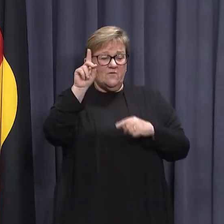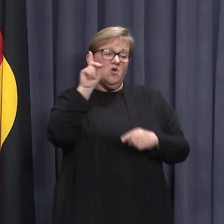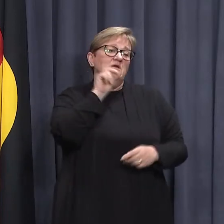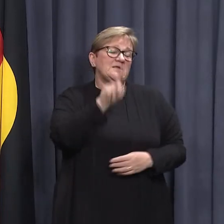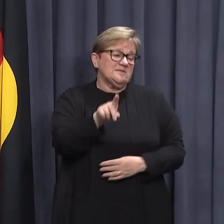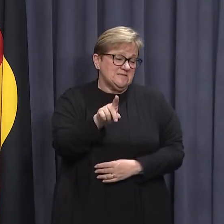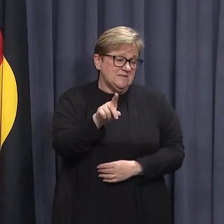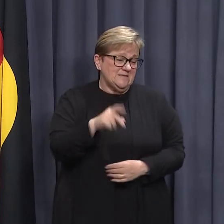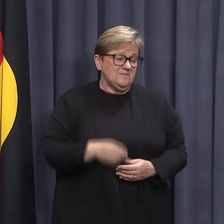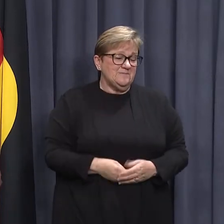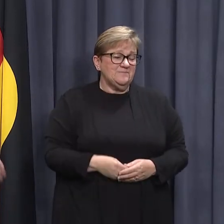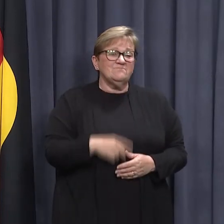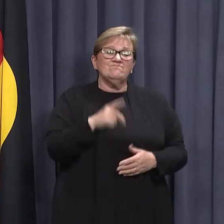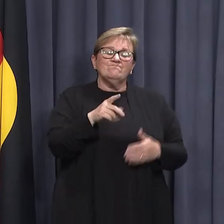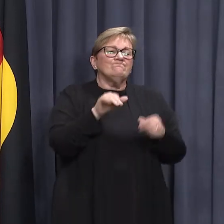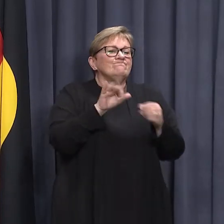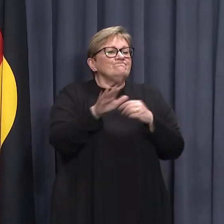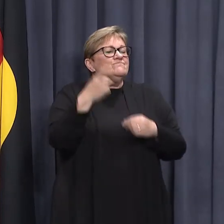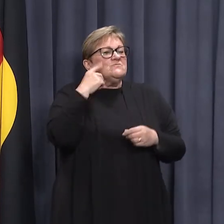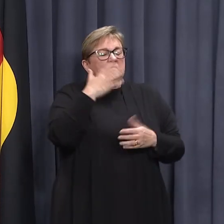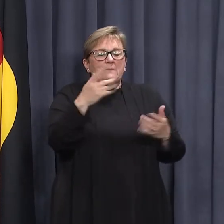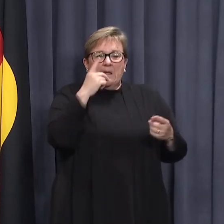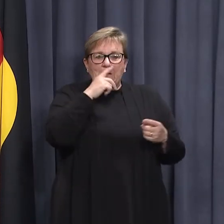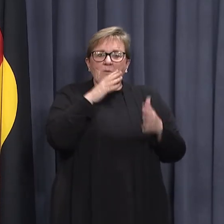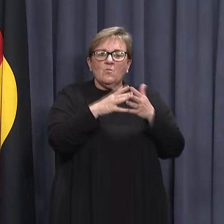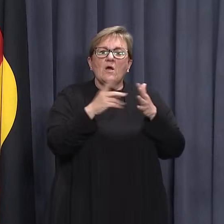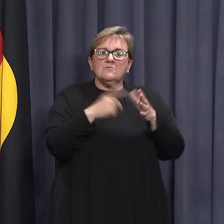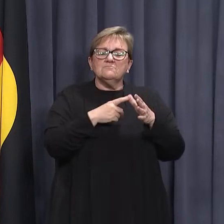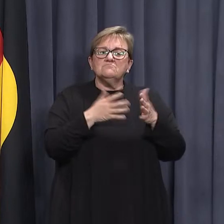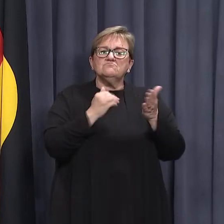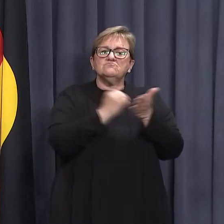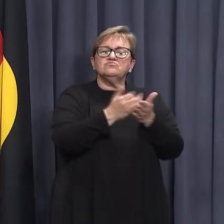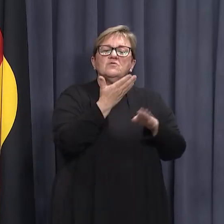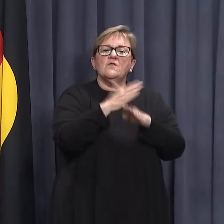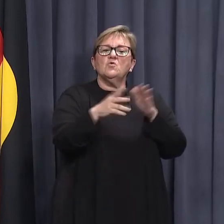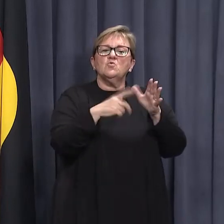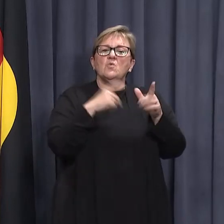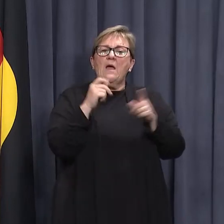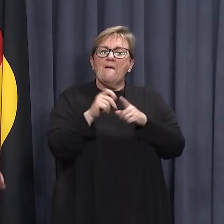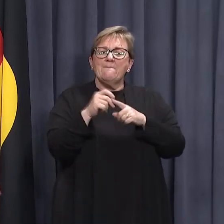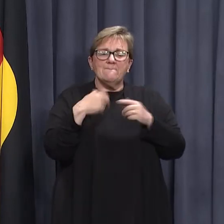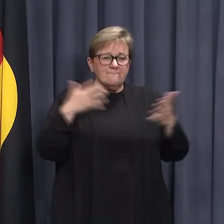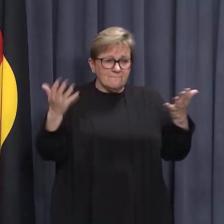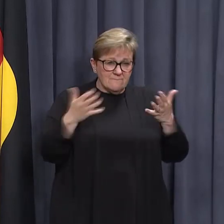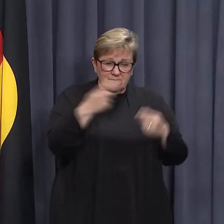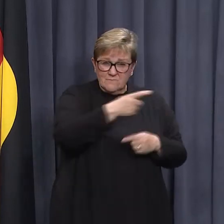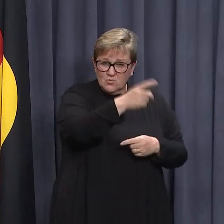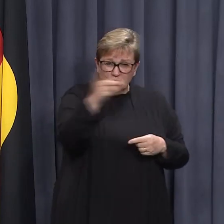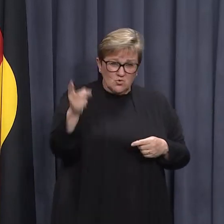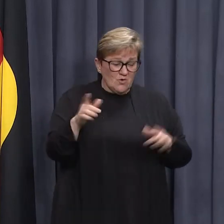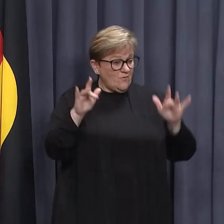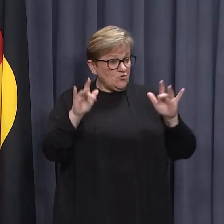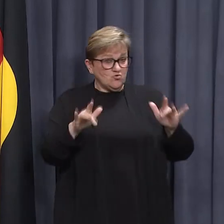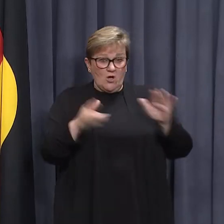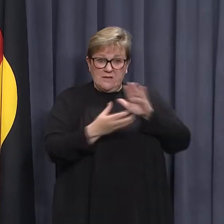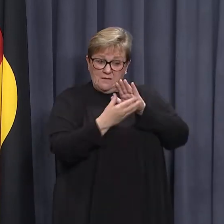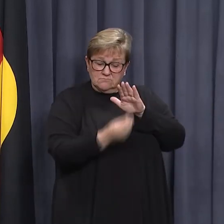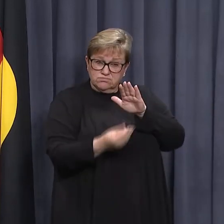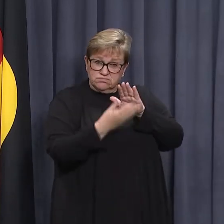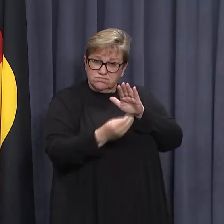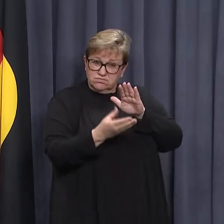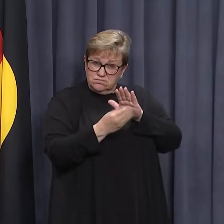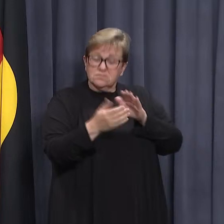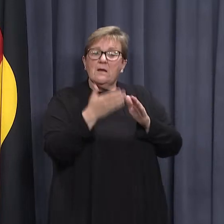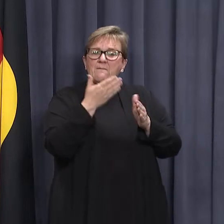yesterday. It's great to see so many West Australians getting behind the new app and I encourage everyone who has not downloaded it